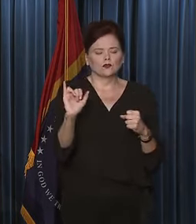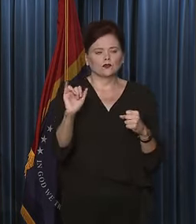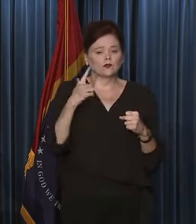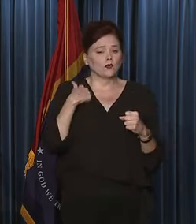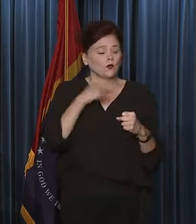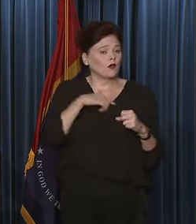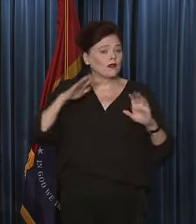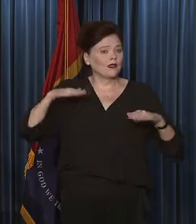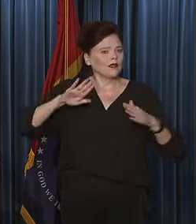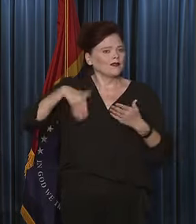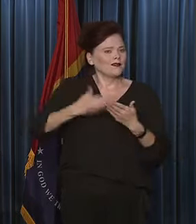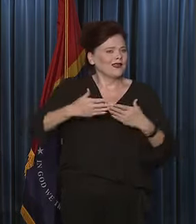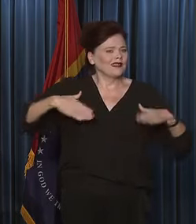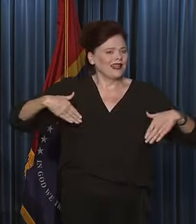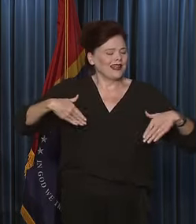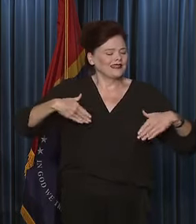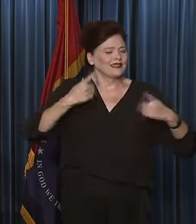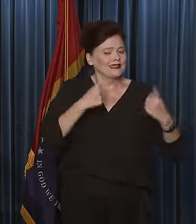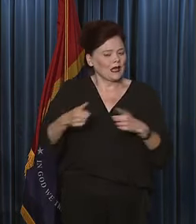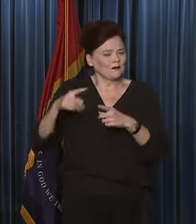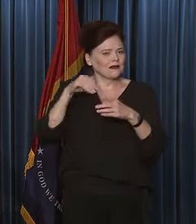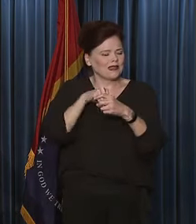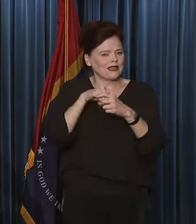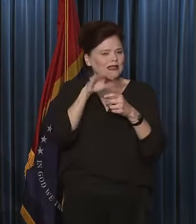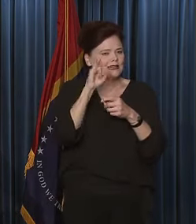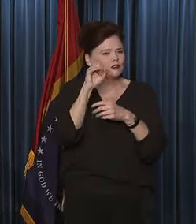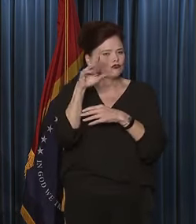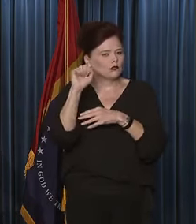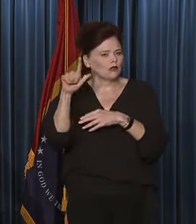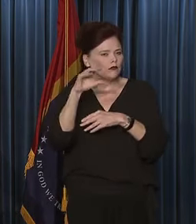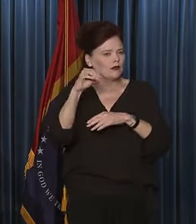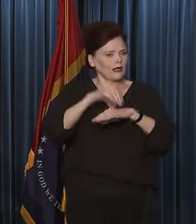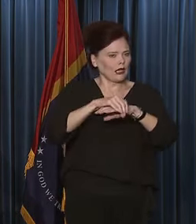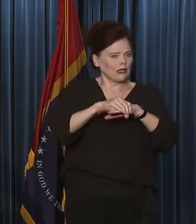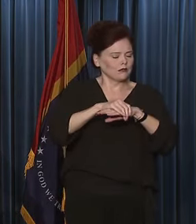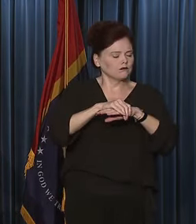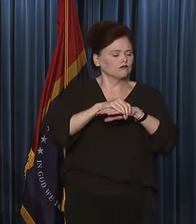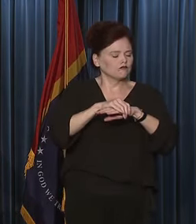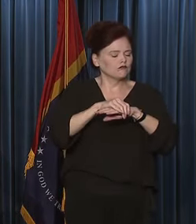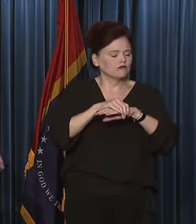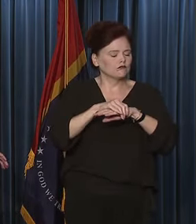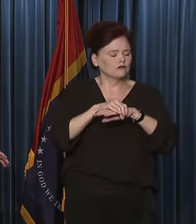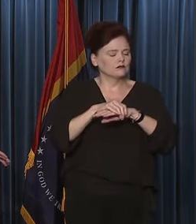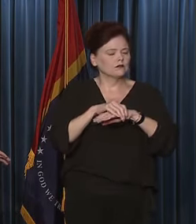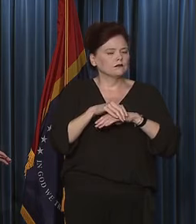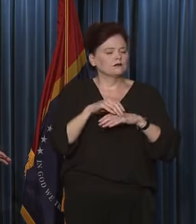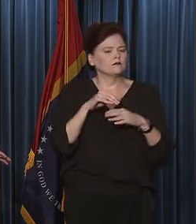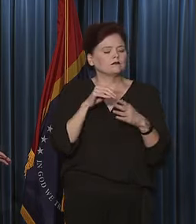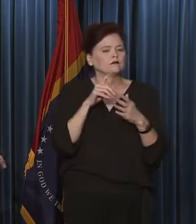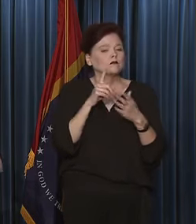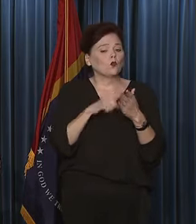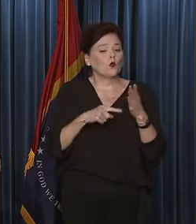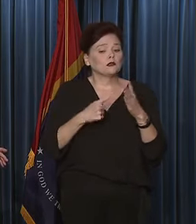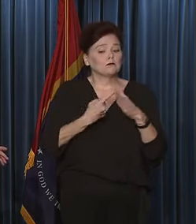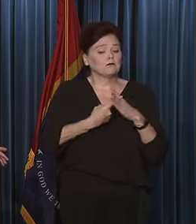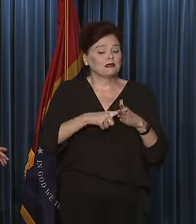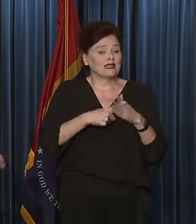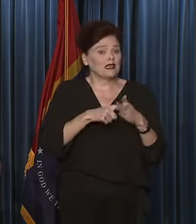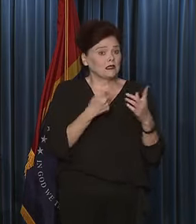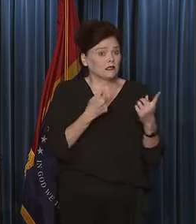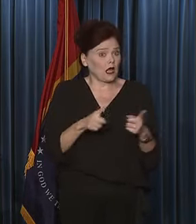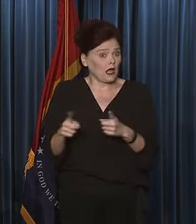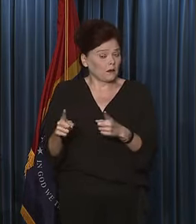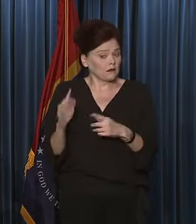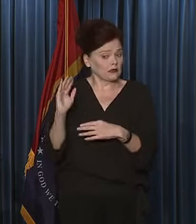we're not there yet. That's certainly what's happened in Israel, certainly what happened in England. It's what's happened. It's what's beginning to happen. It